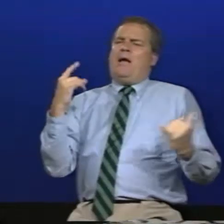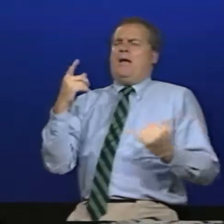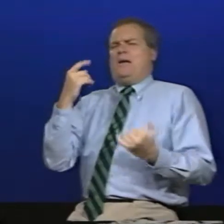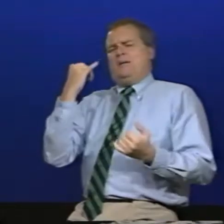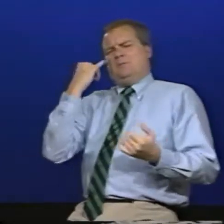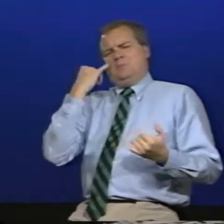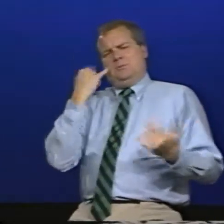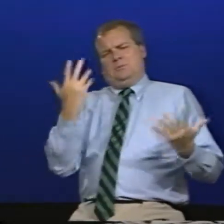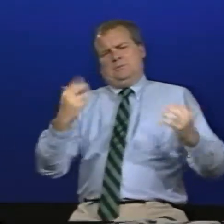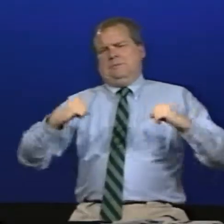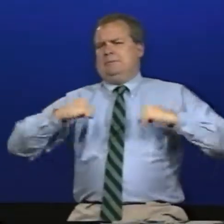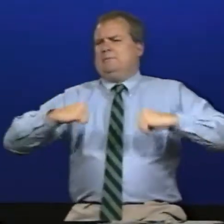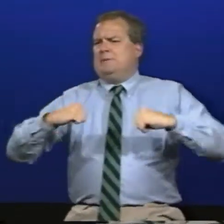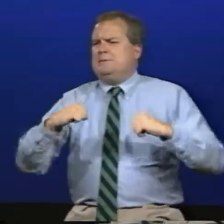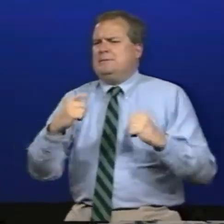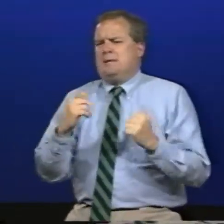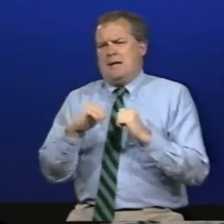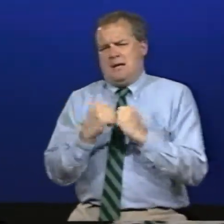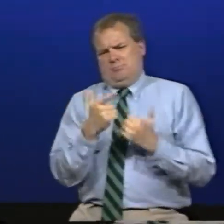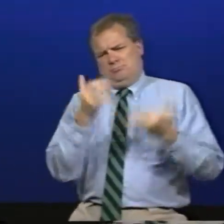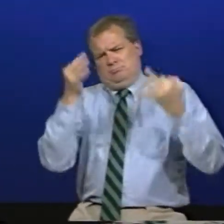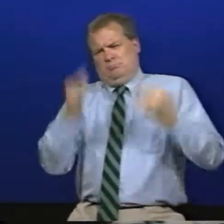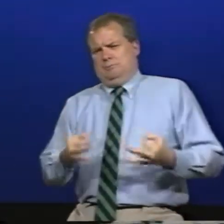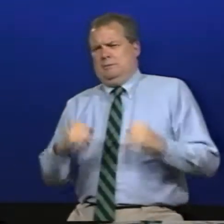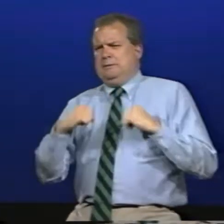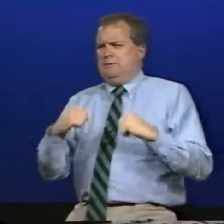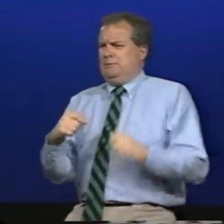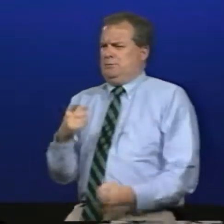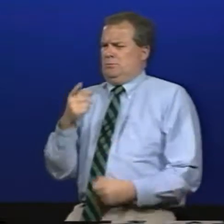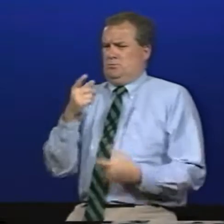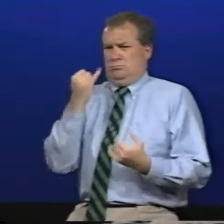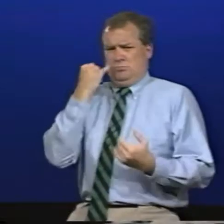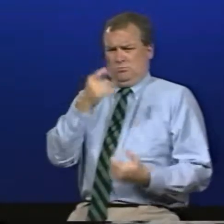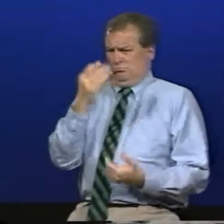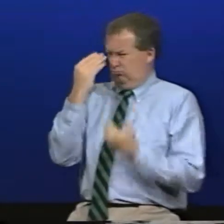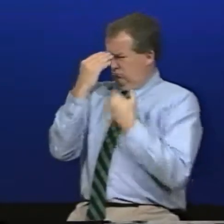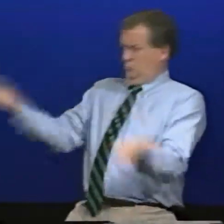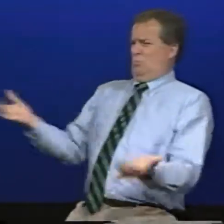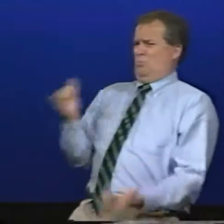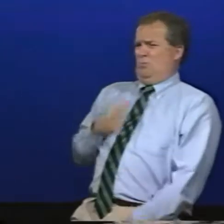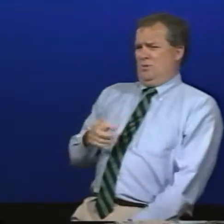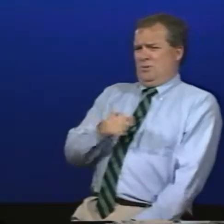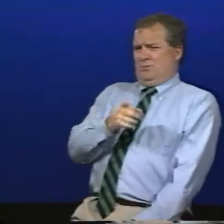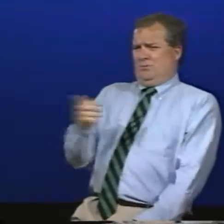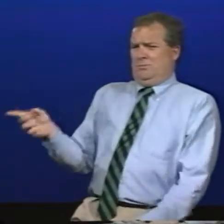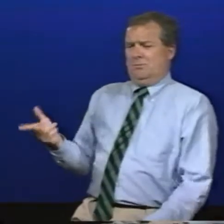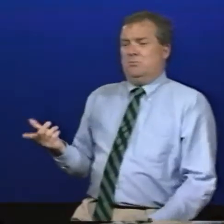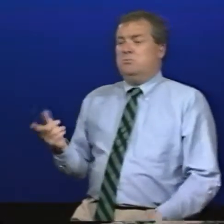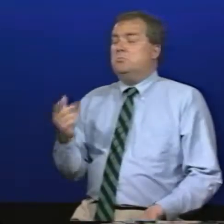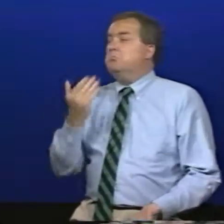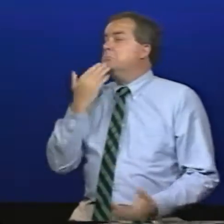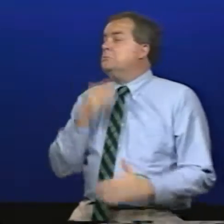at the game itself may be curious as to how it is I set up a defense